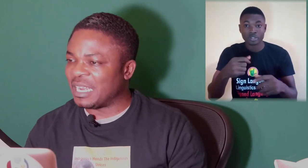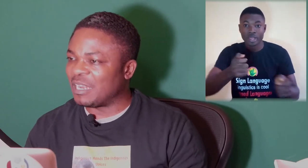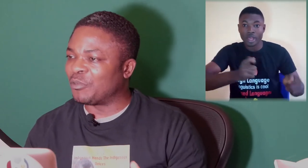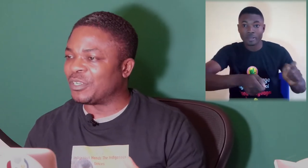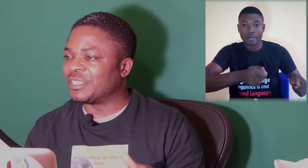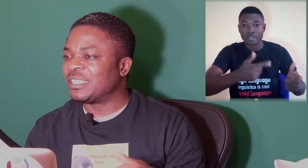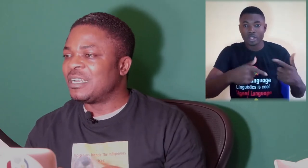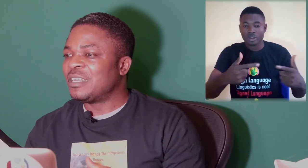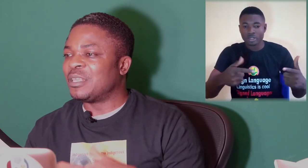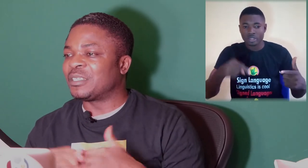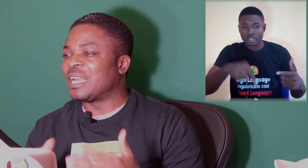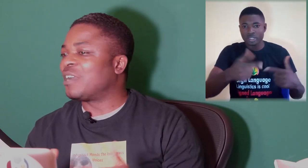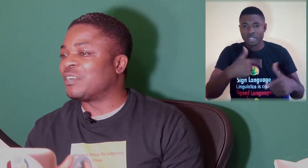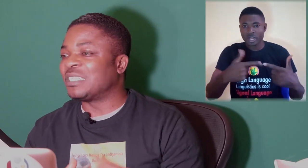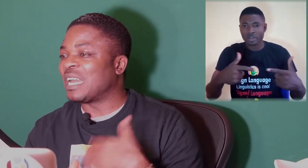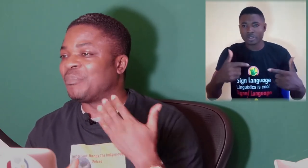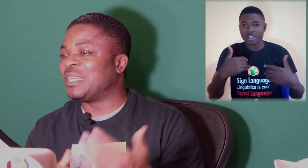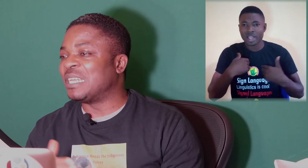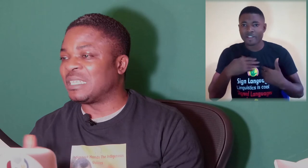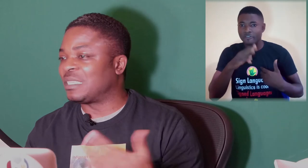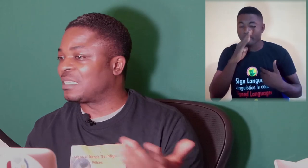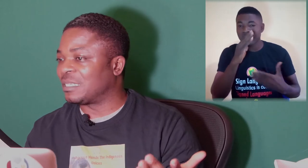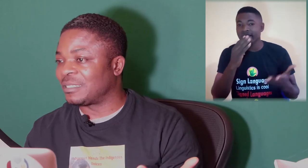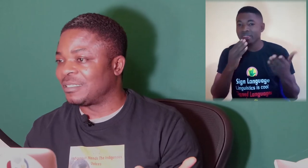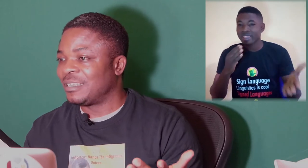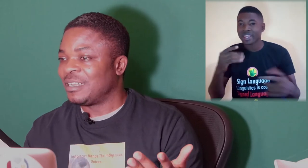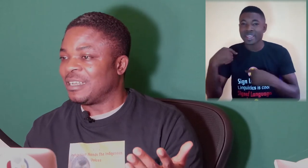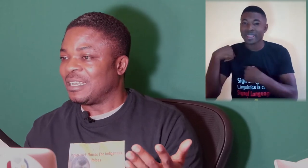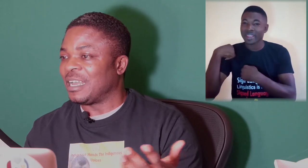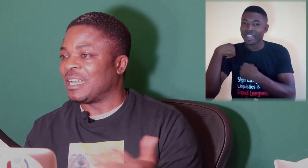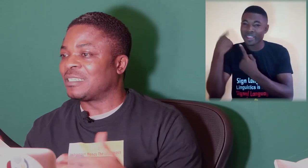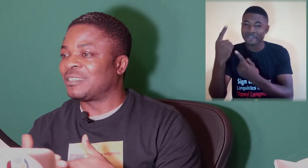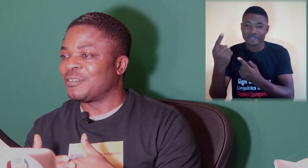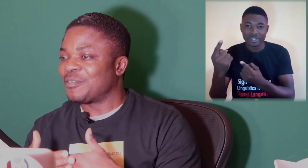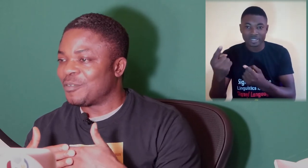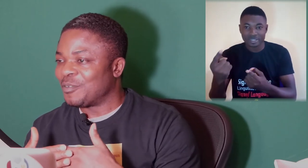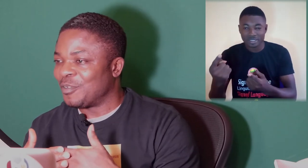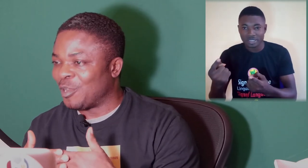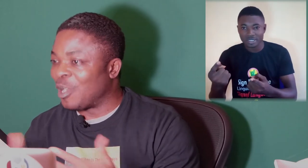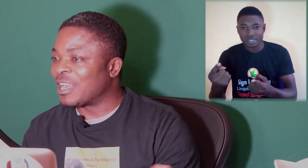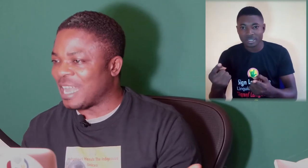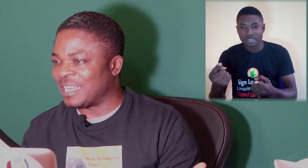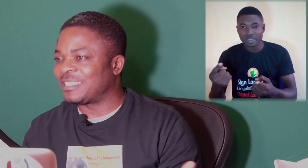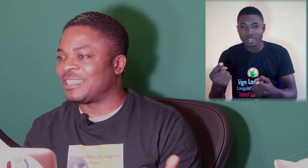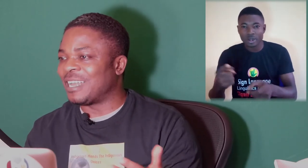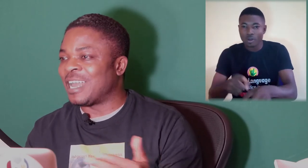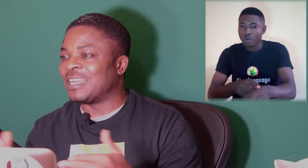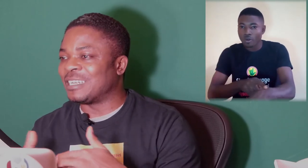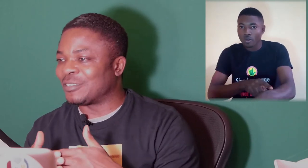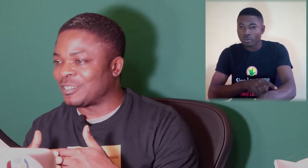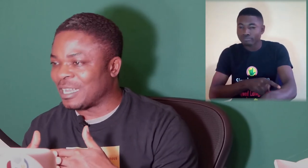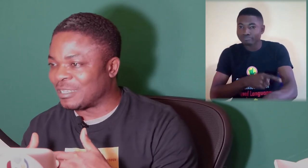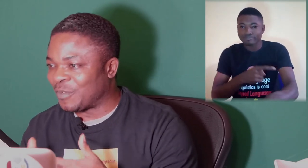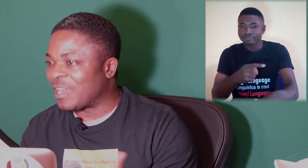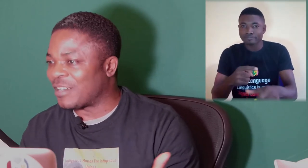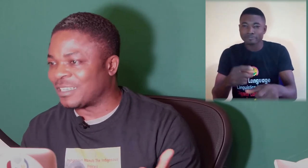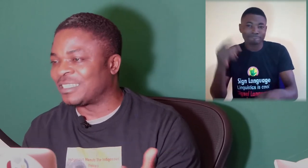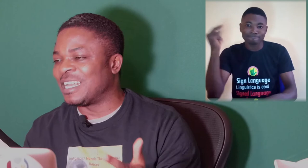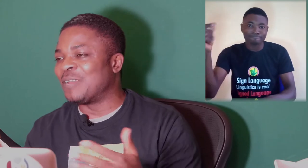Language, the sign language had been in existence as long as and as far as anybody